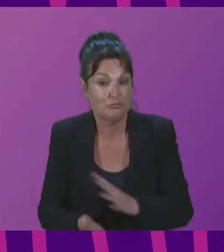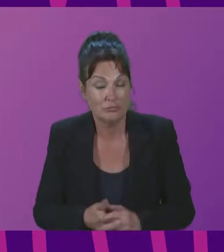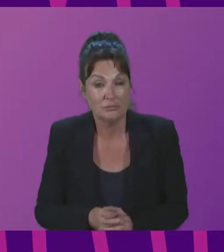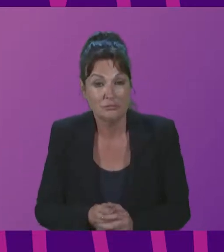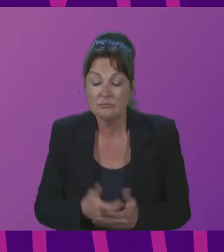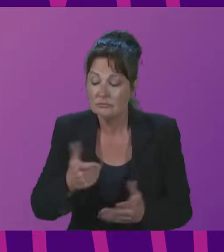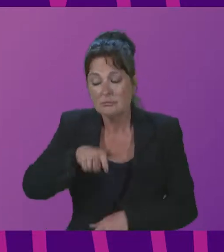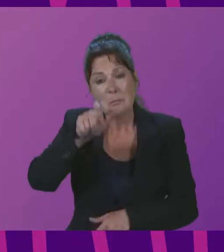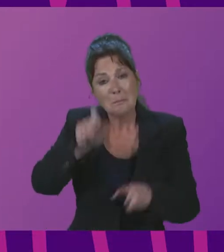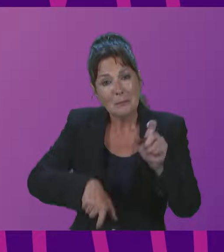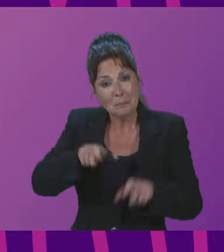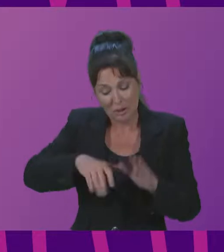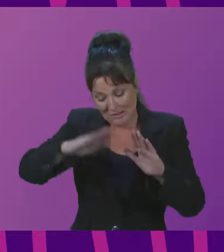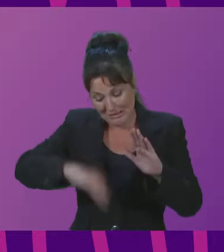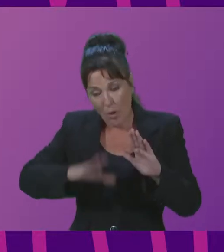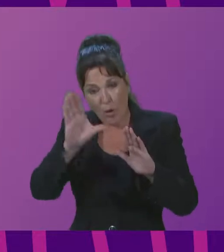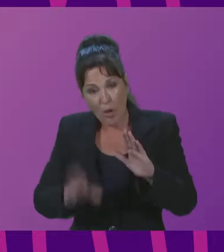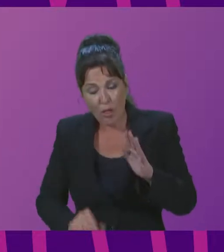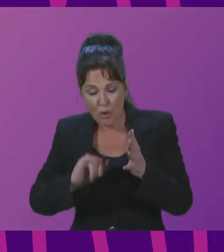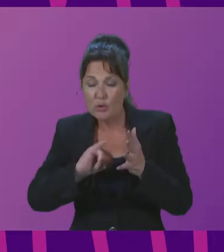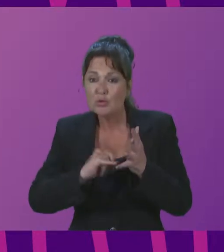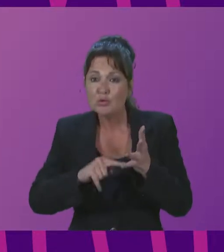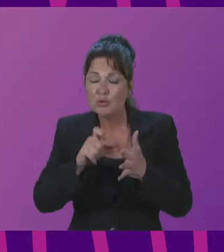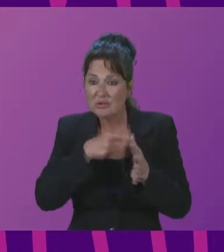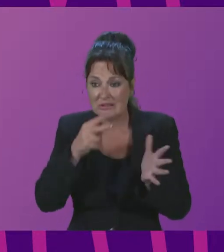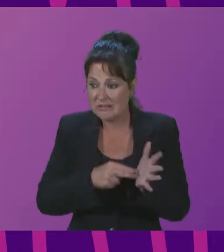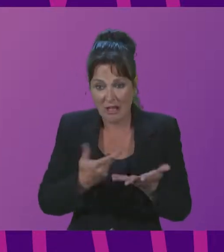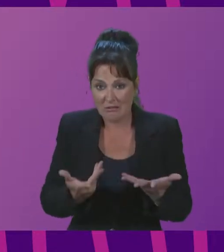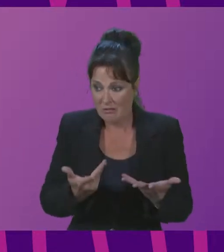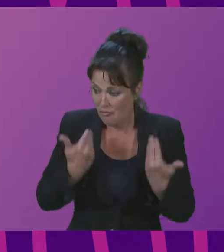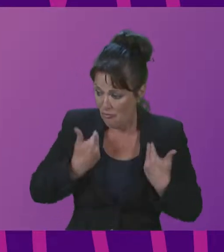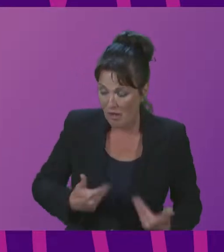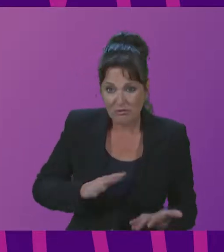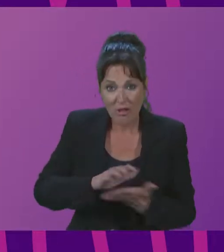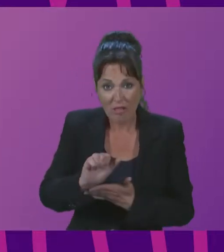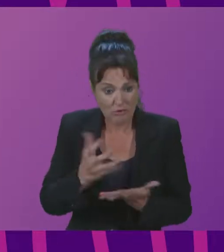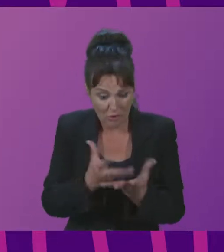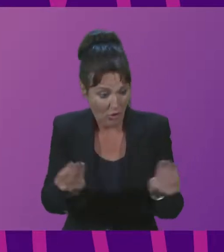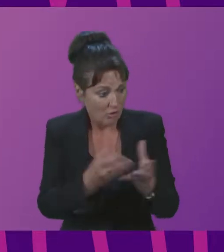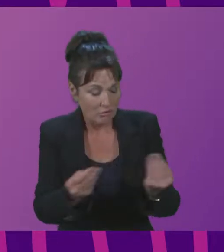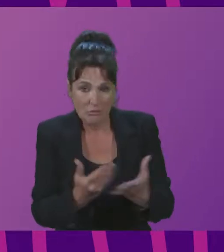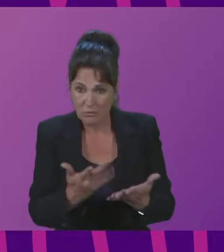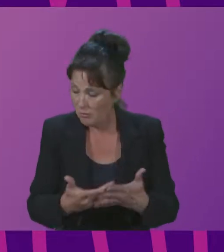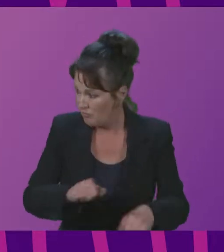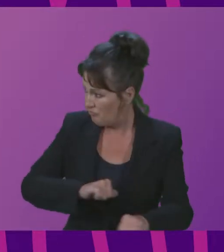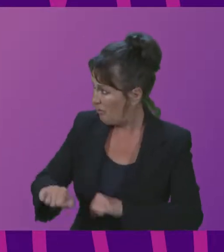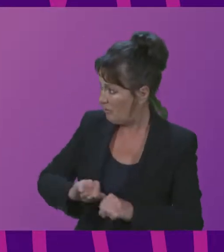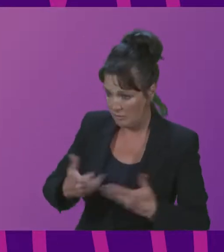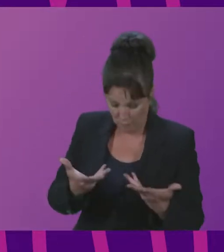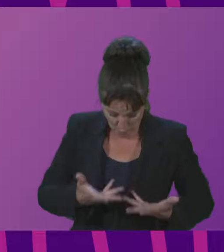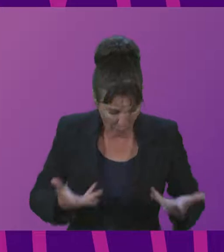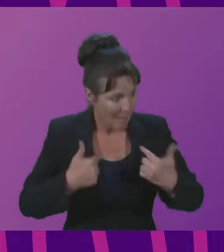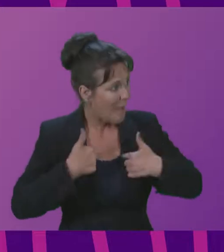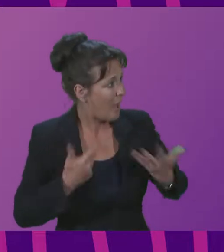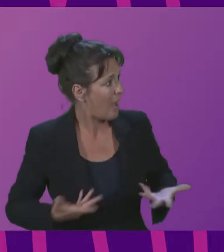Sudan are roped of their rich cultures and are now struggling with the sense of identity